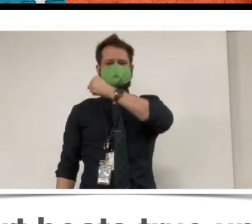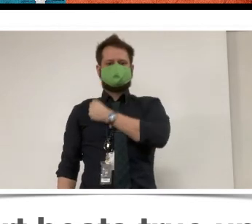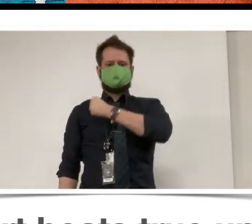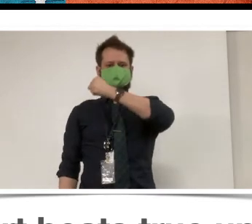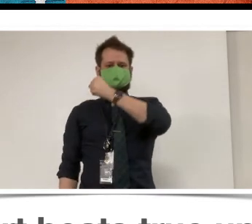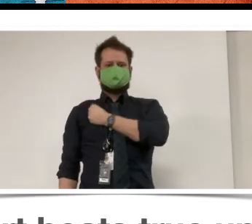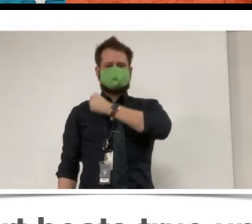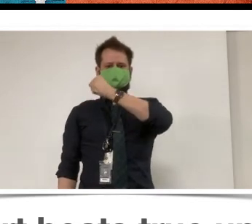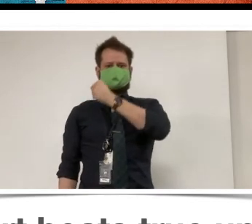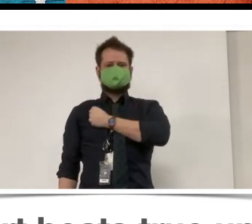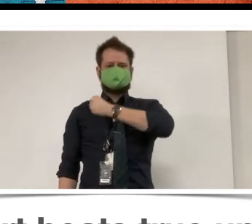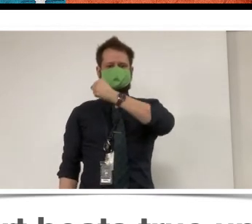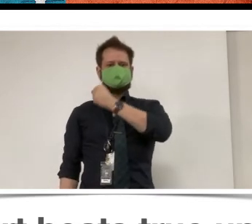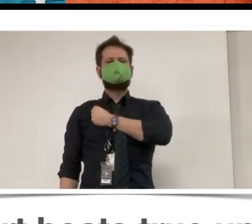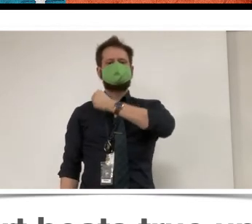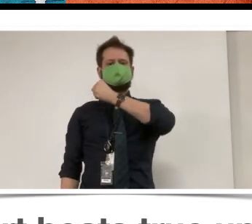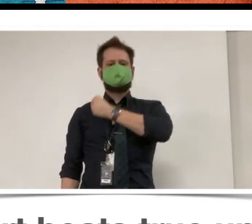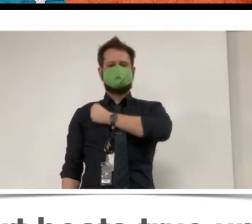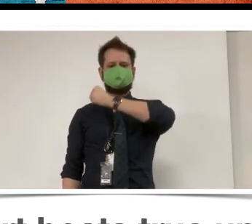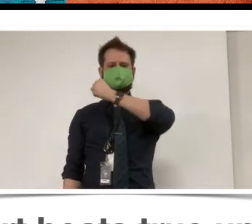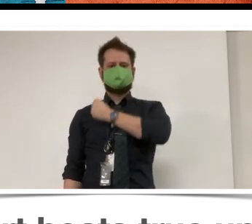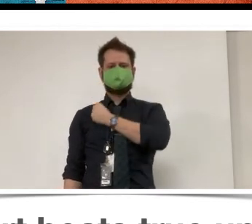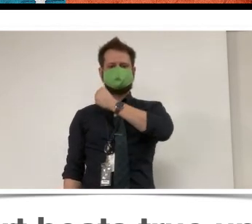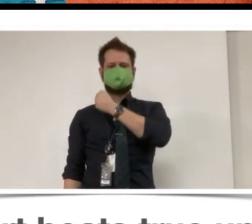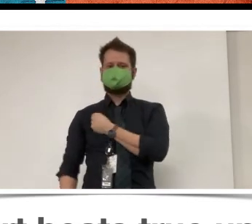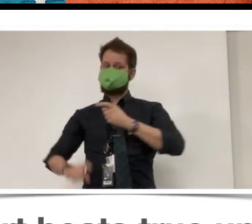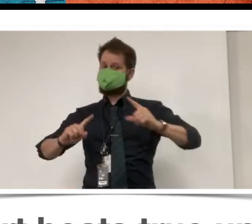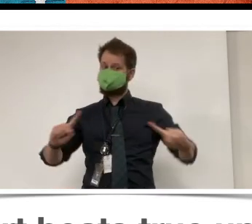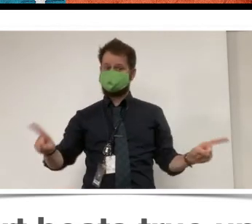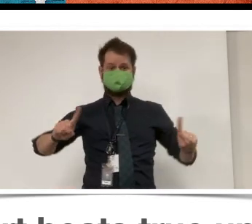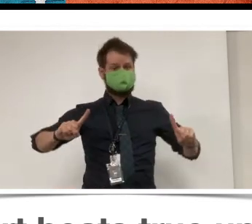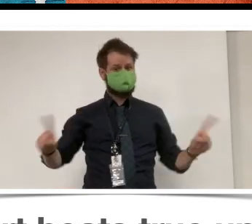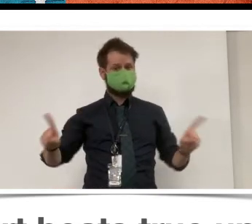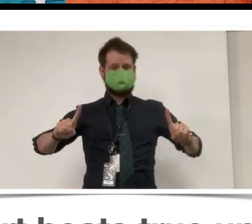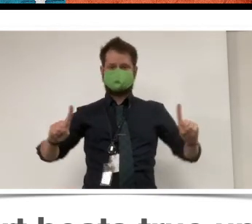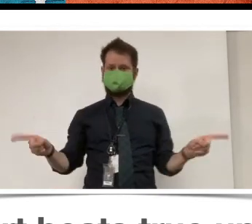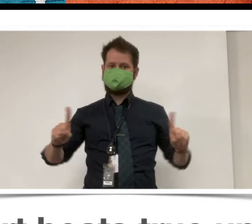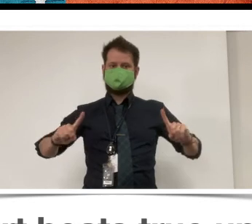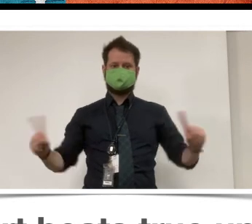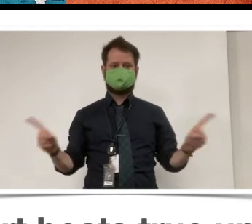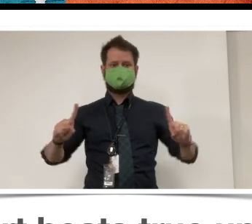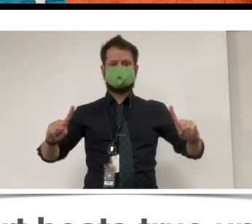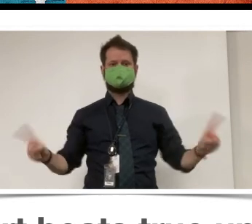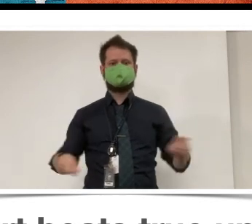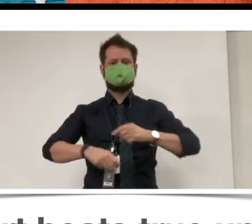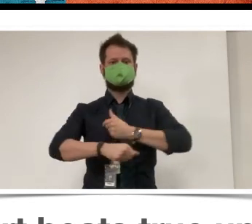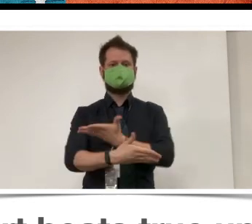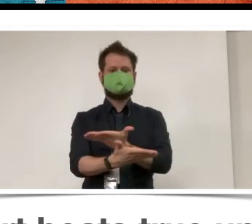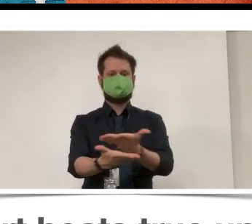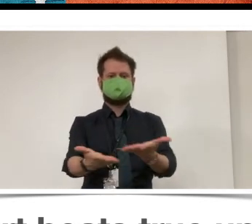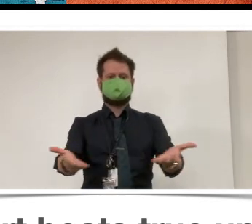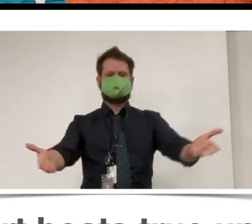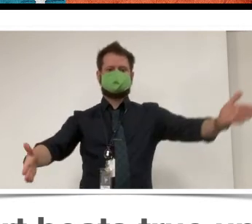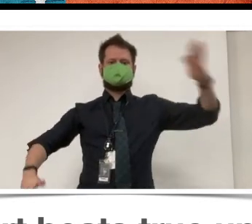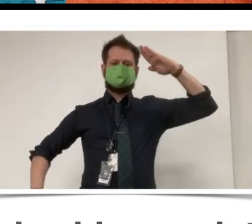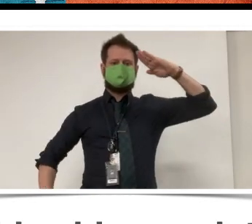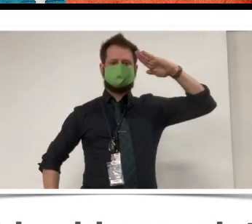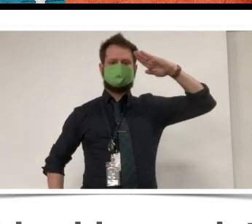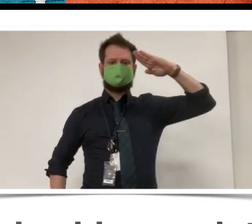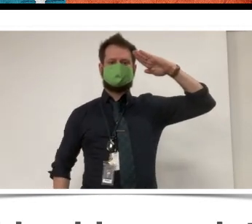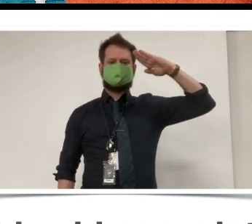Every heart beats true under red, white, and blue, where there's never a boast or brag.